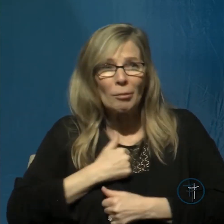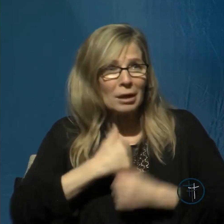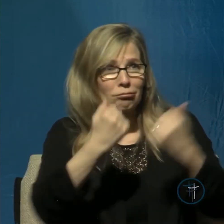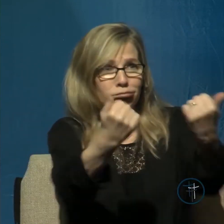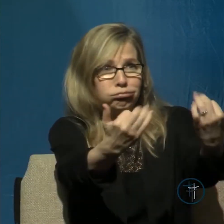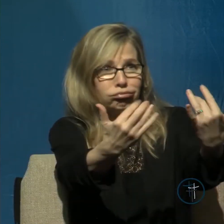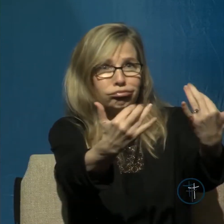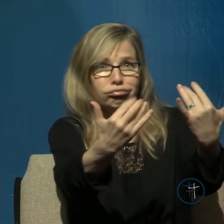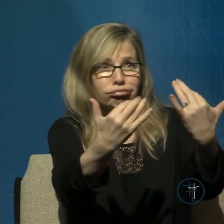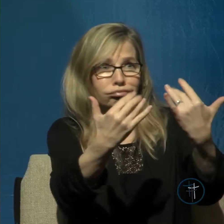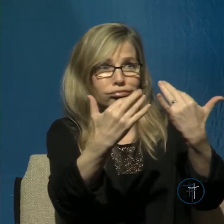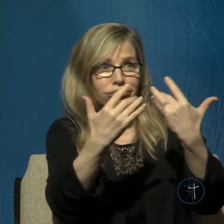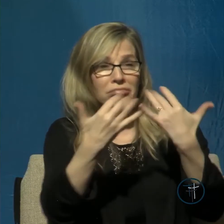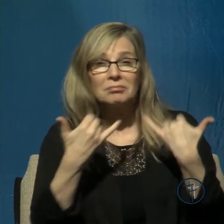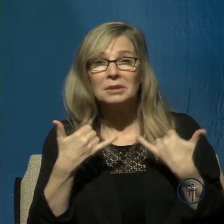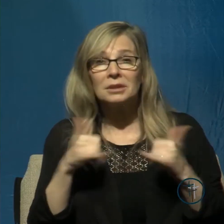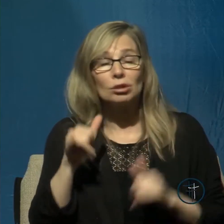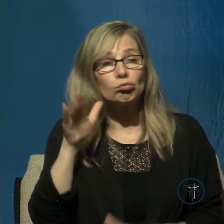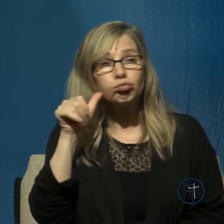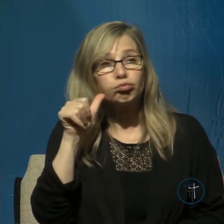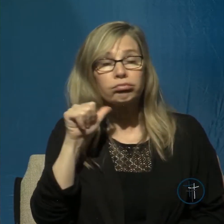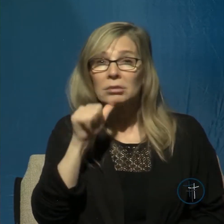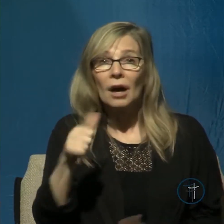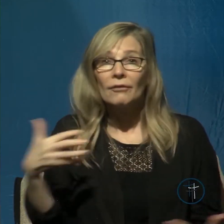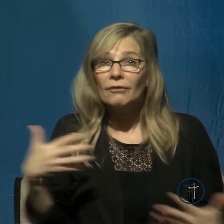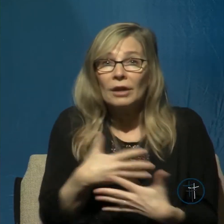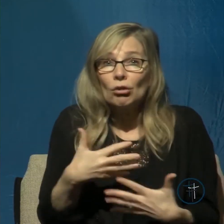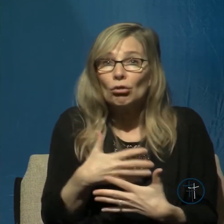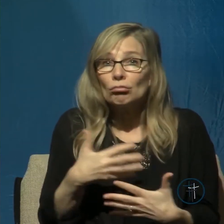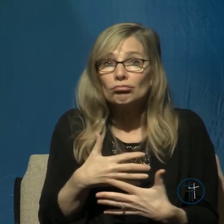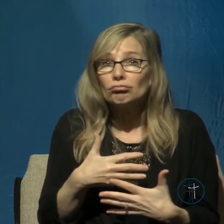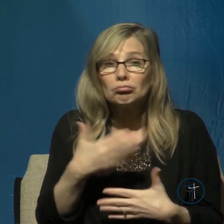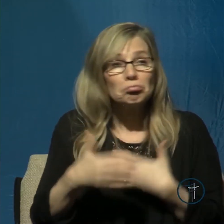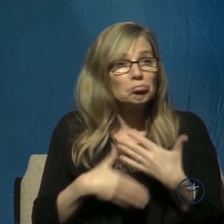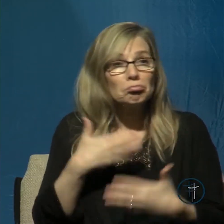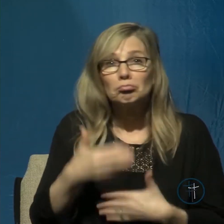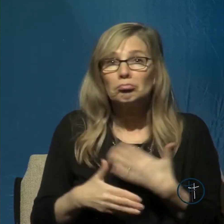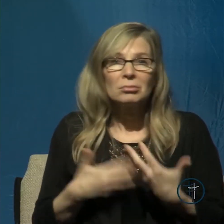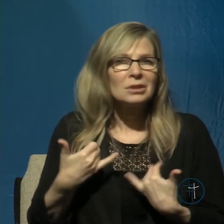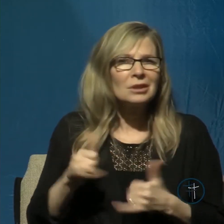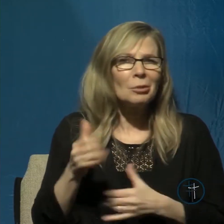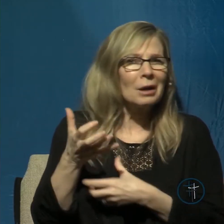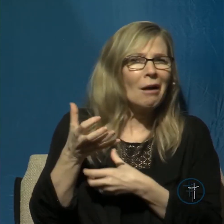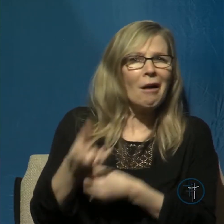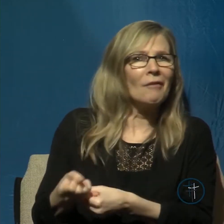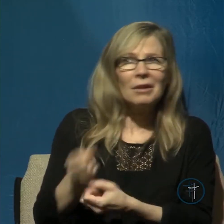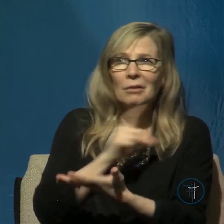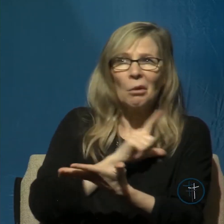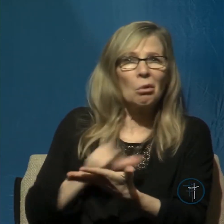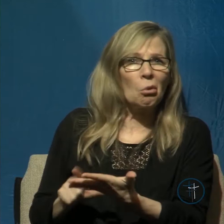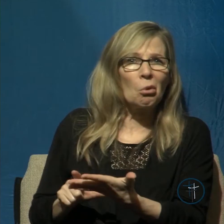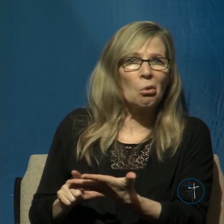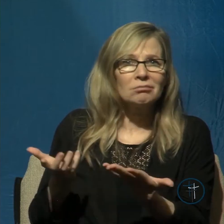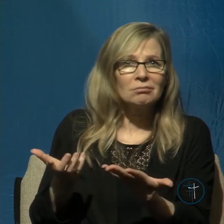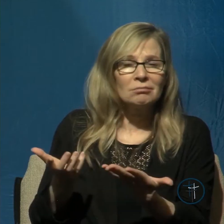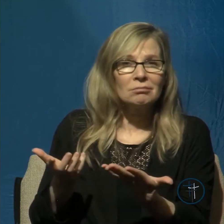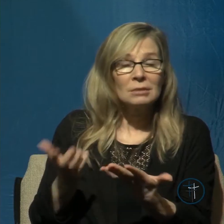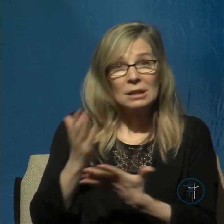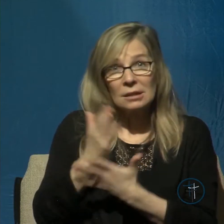he would still not fear, but he would remain unafraid and confident in the Lord. Now, at this point, some of you may be